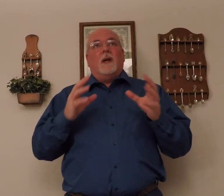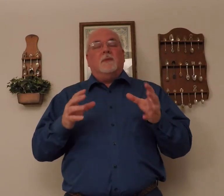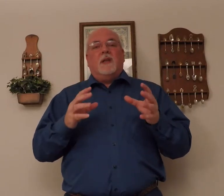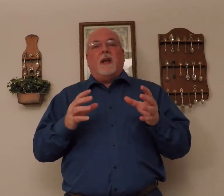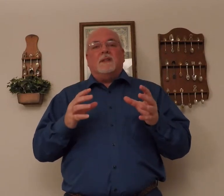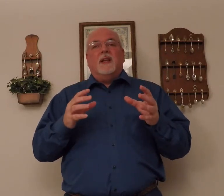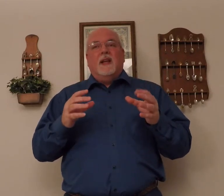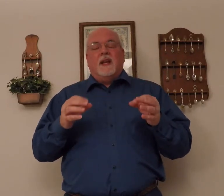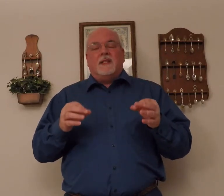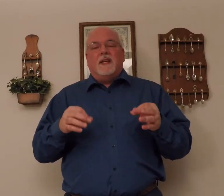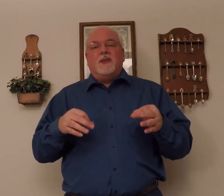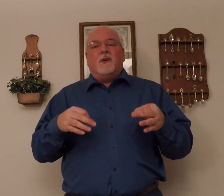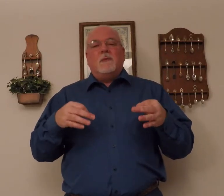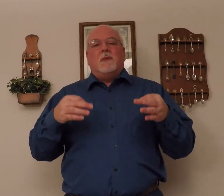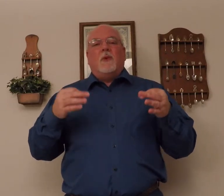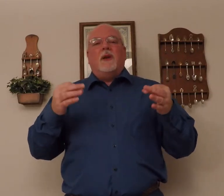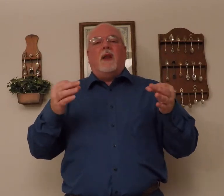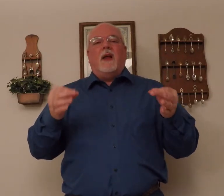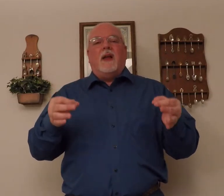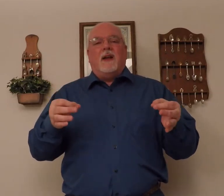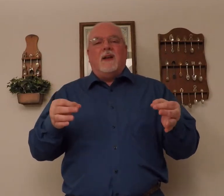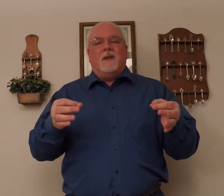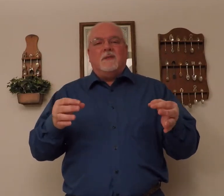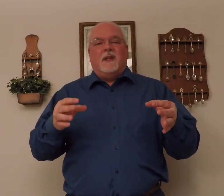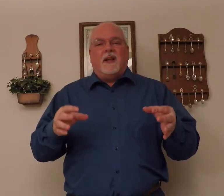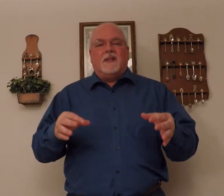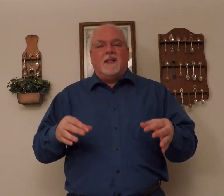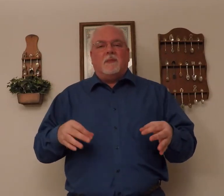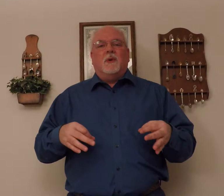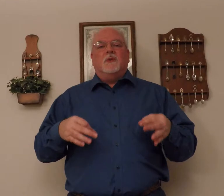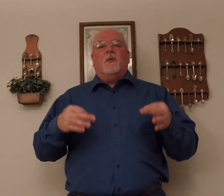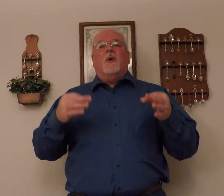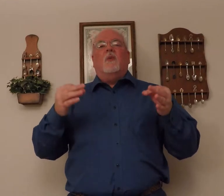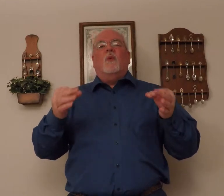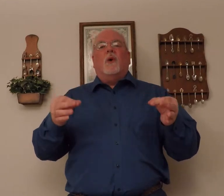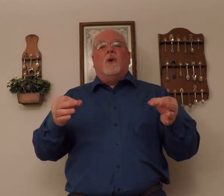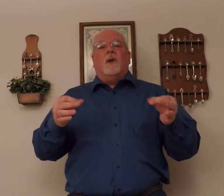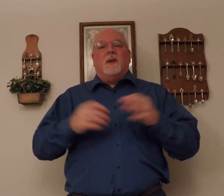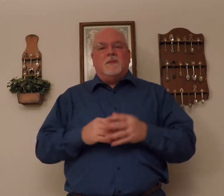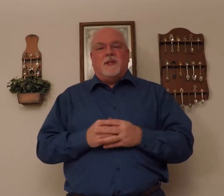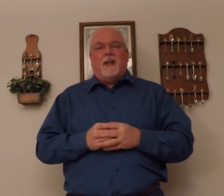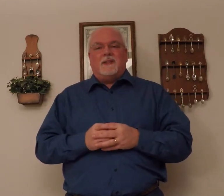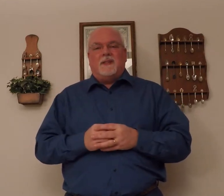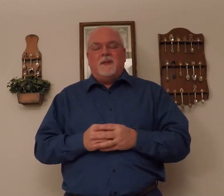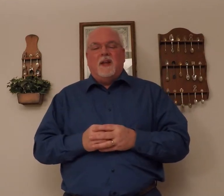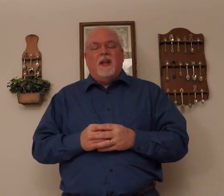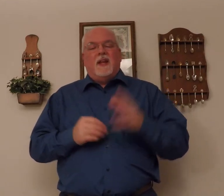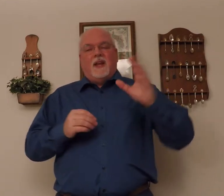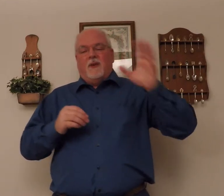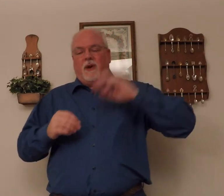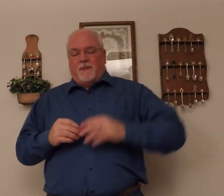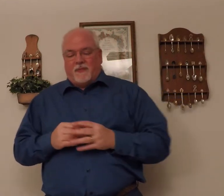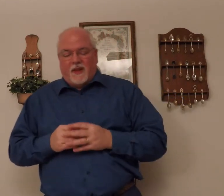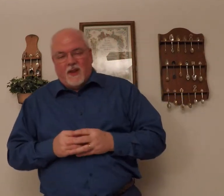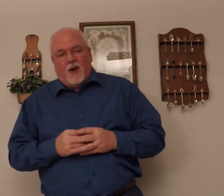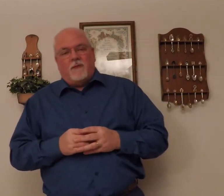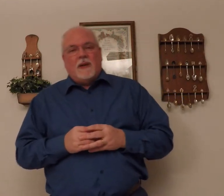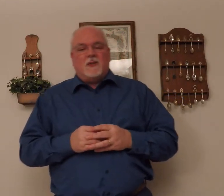comes next. It's easier to remember what line comes next as opposed to what word comes next. Anyway, off my